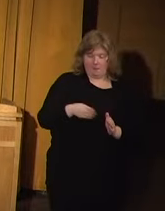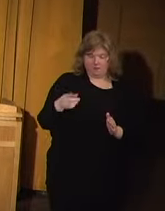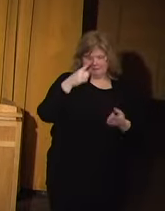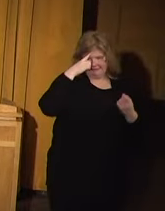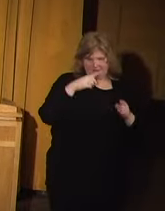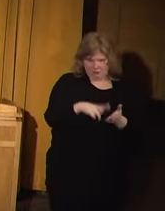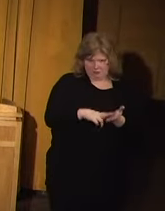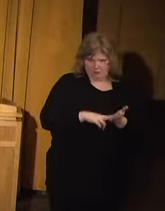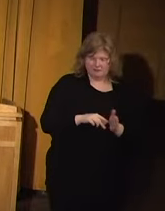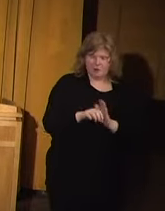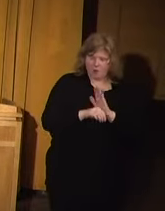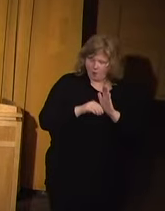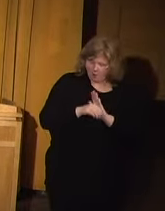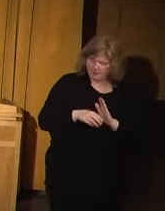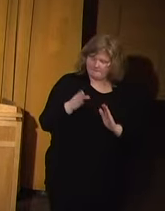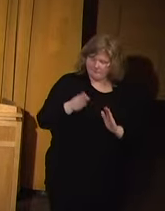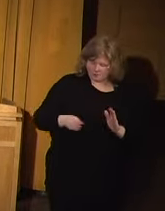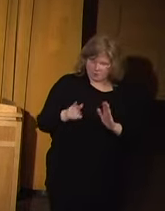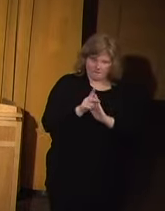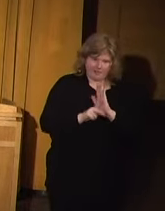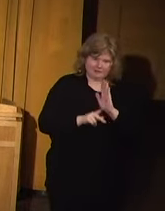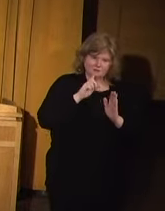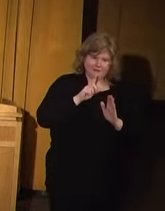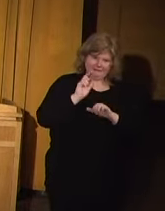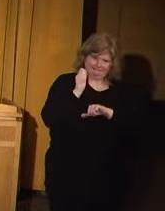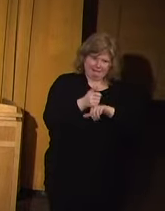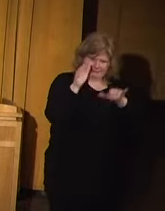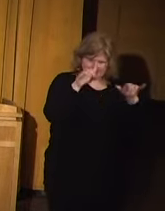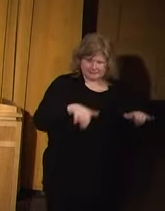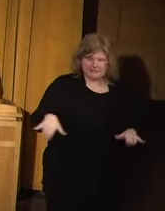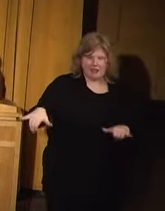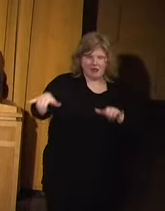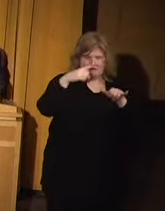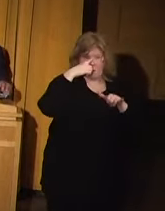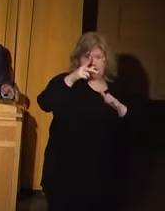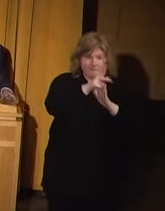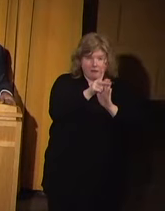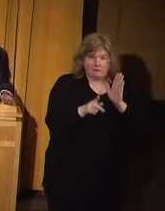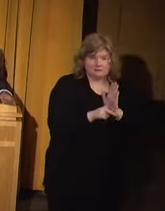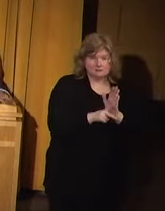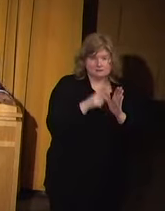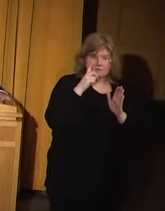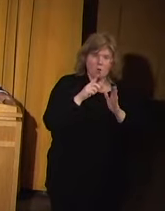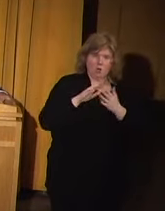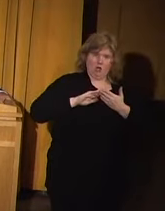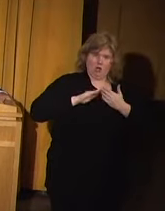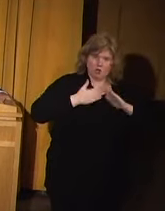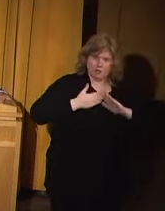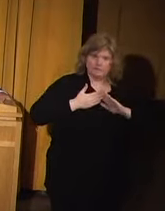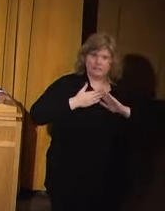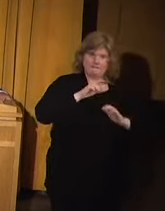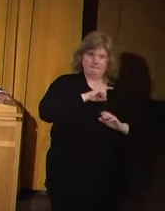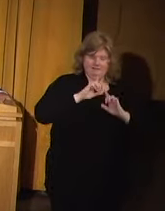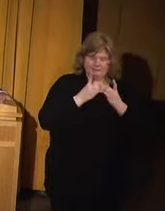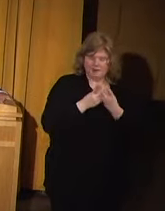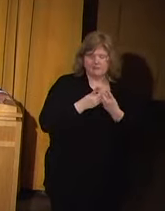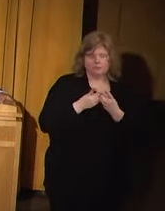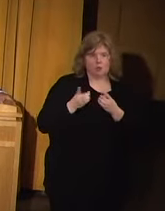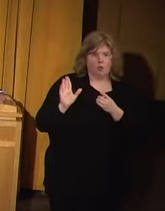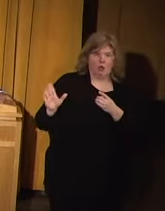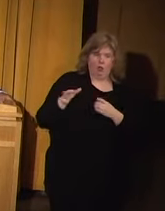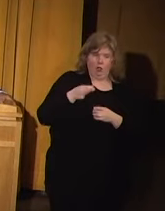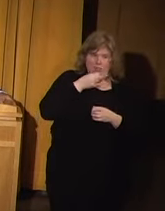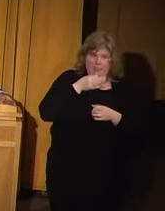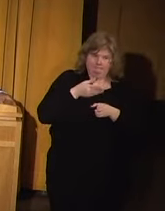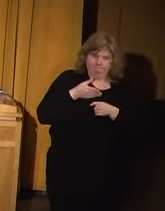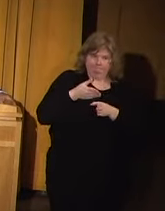the New Orleans policies and the Baltimore policies really are setting the standard for policies for urban police departments today. So her expertise